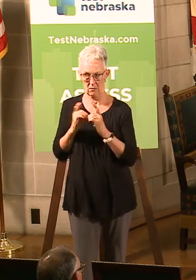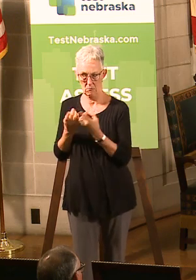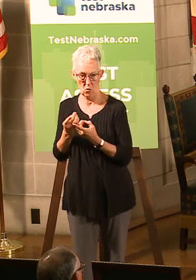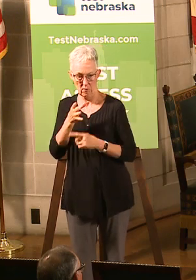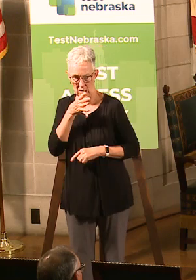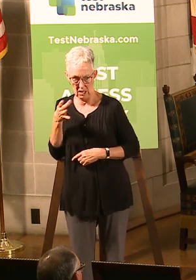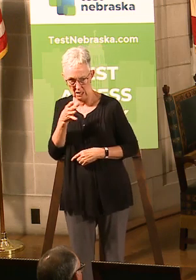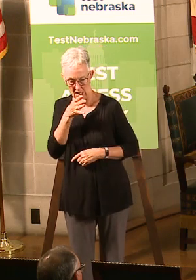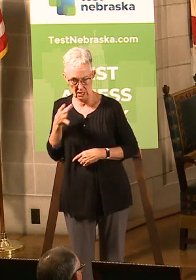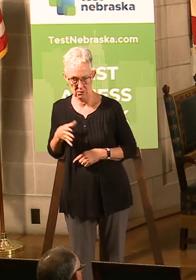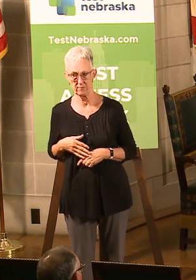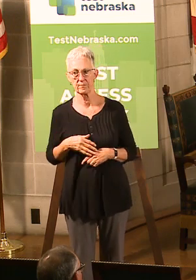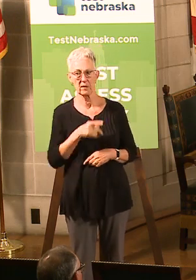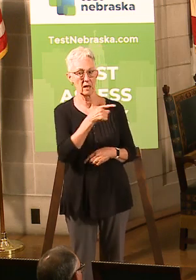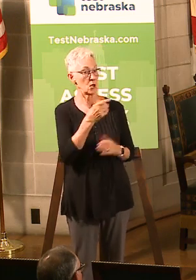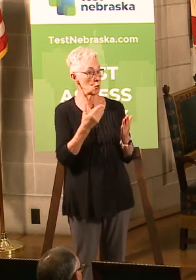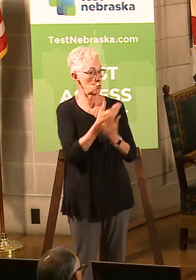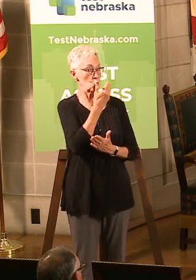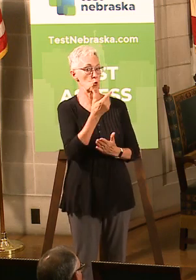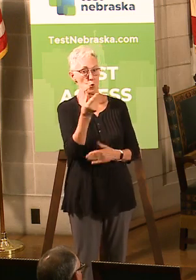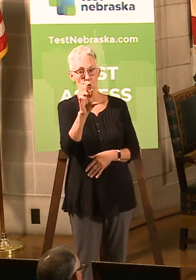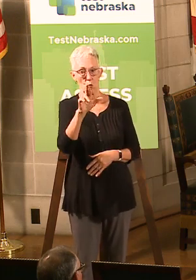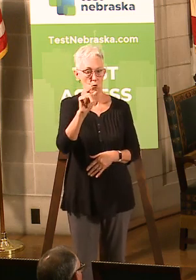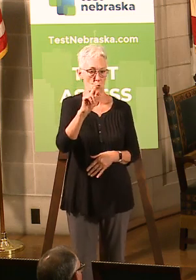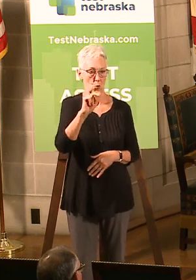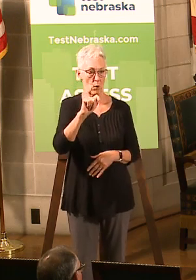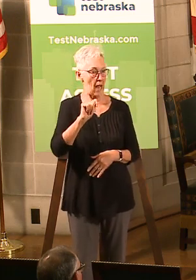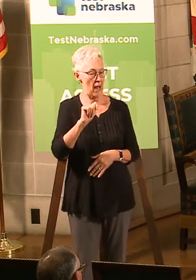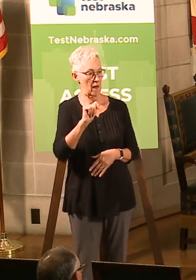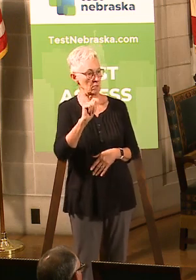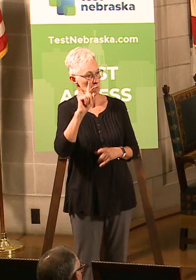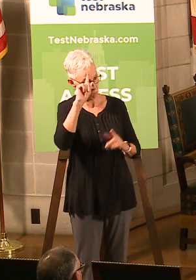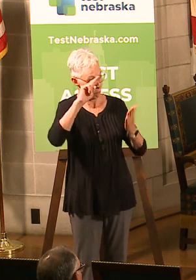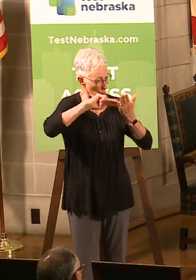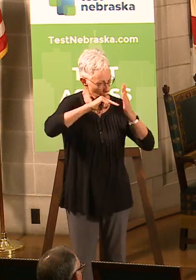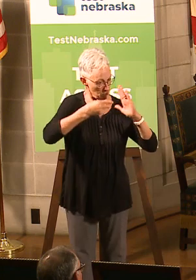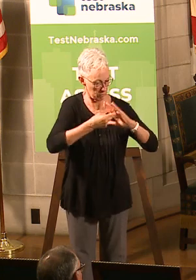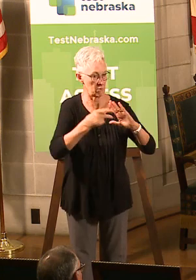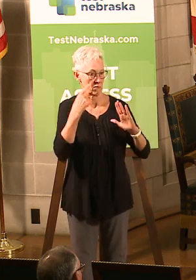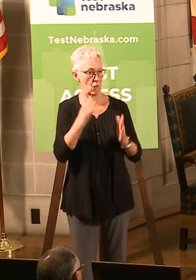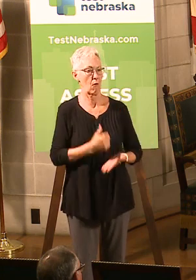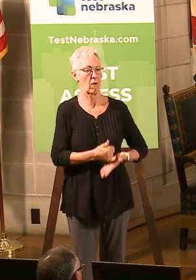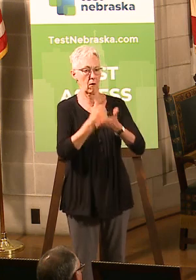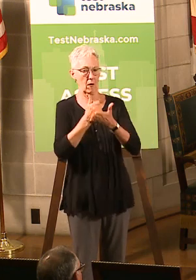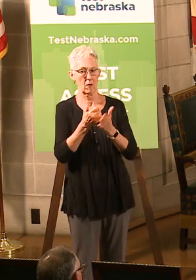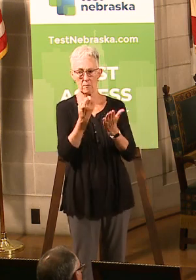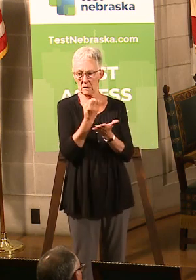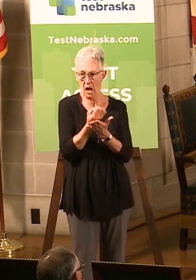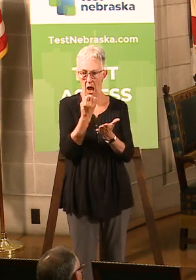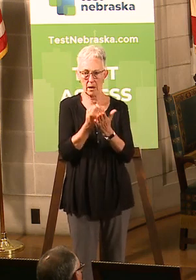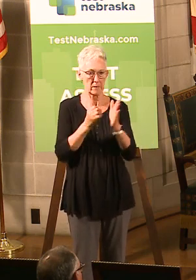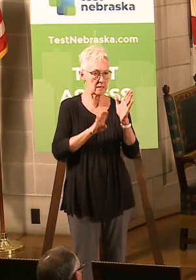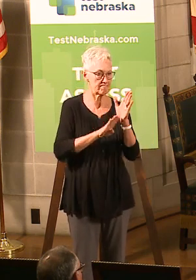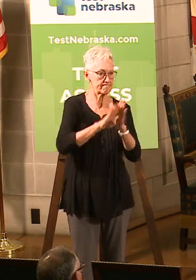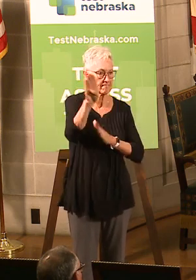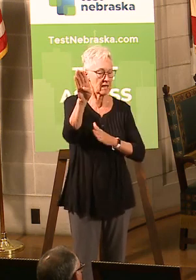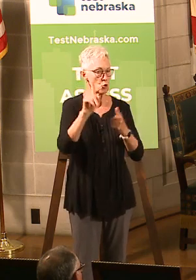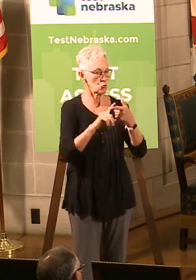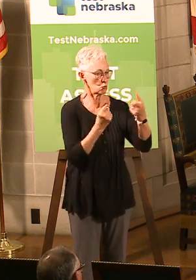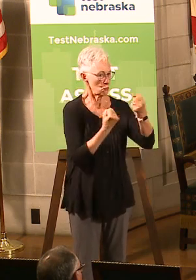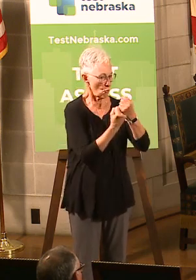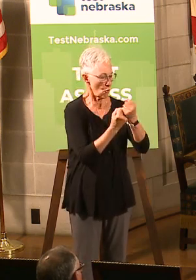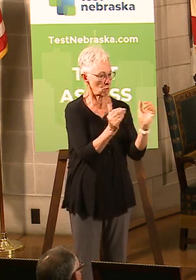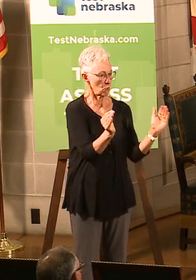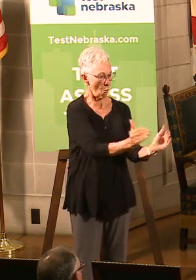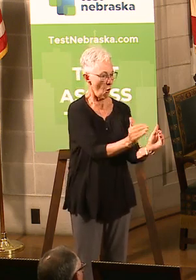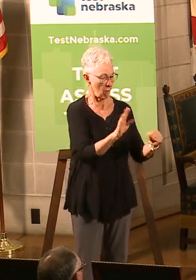grant programs are designed to help get the economy growing by assisting small businesses businesses and individuals that have